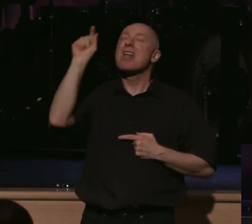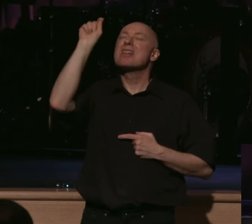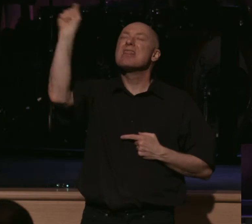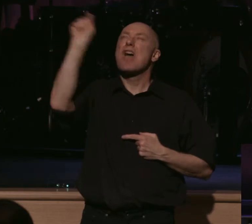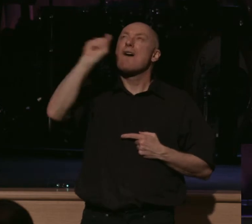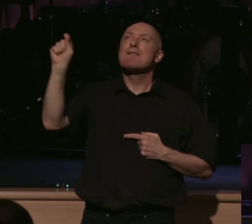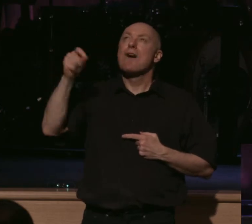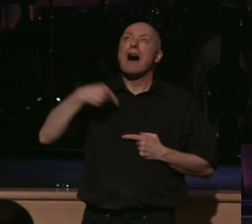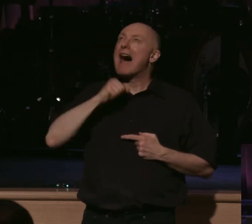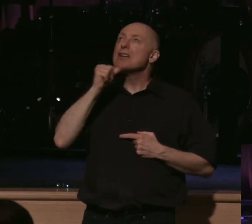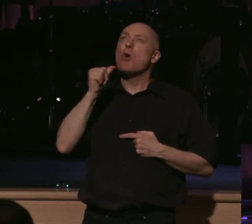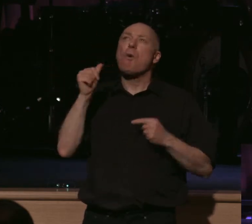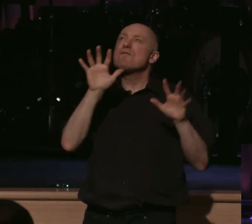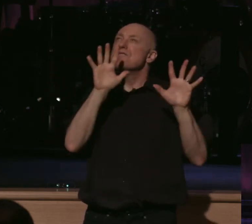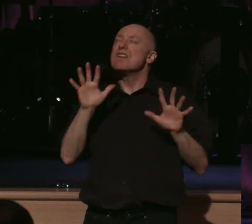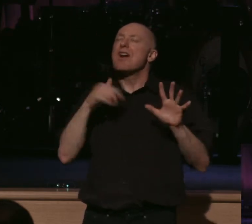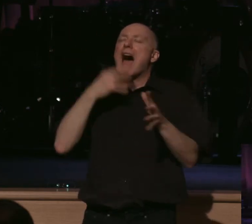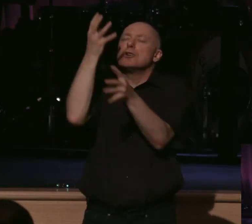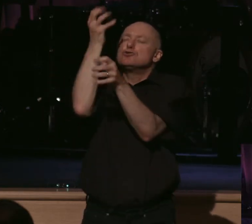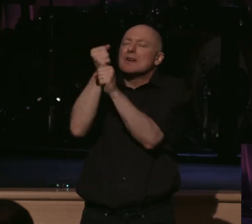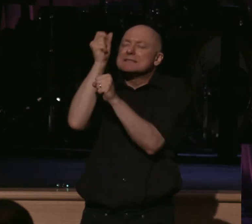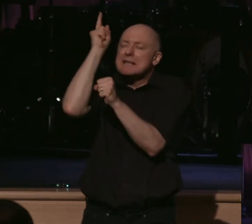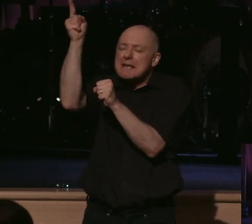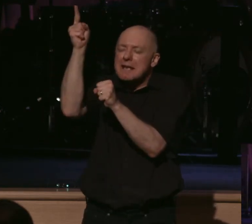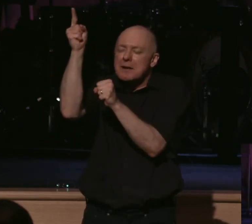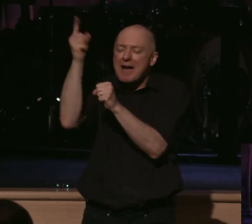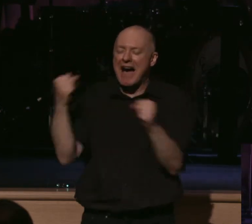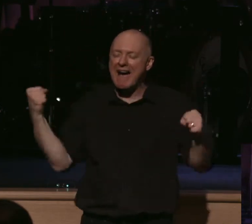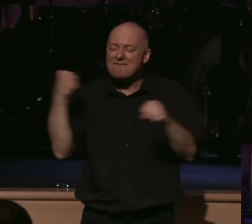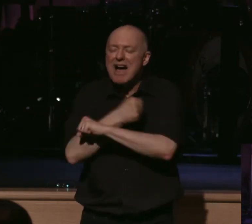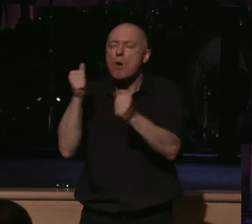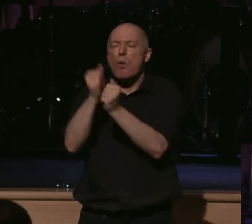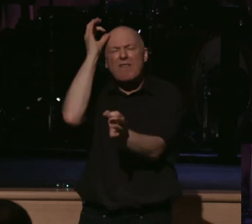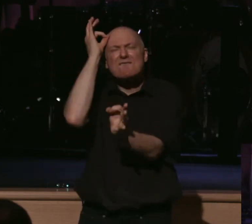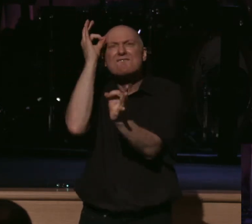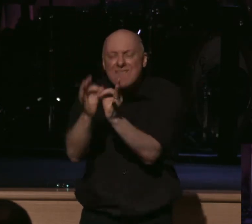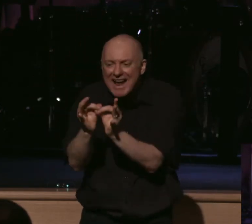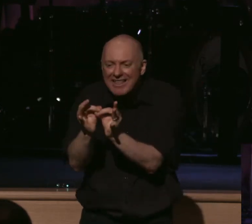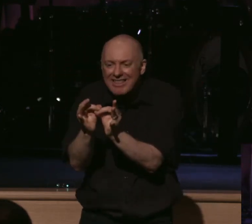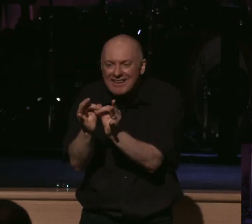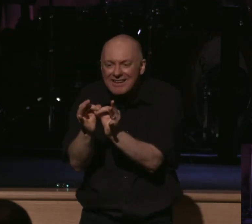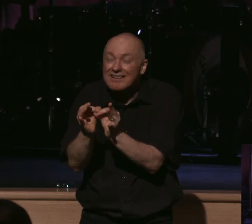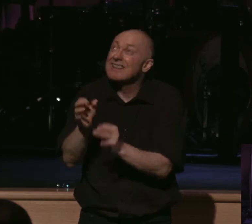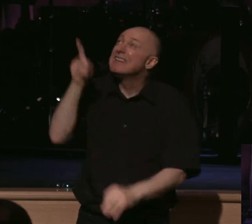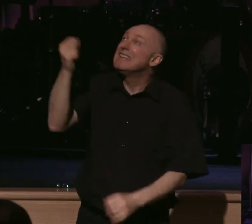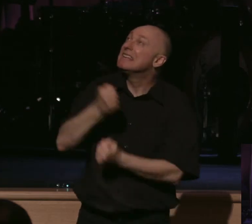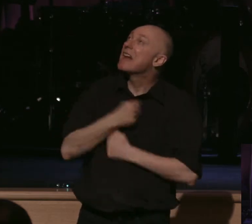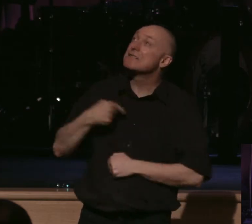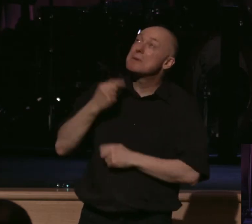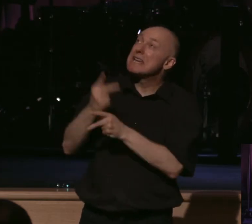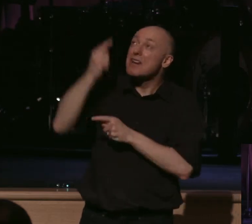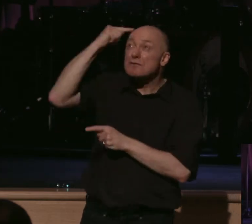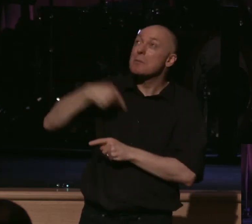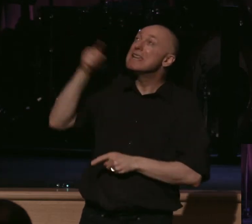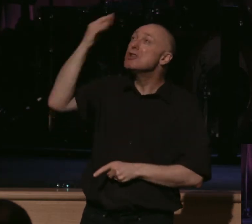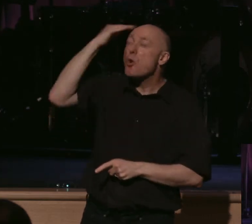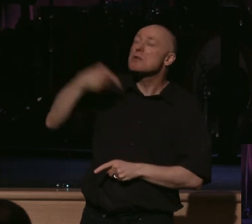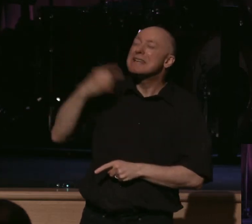Therefore, I do not fear. I trust and I fight with faith in the God who loves me, who cares for me, who knows me, who has saved me,